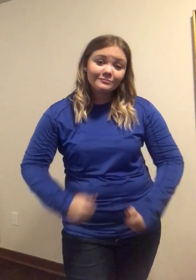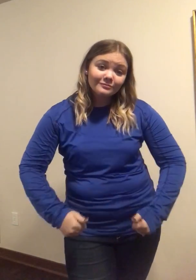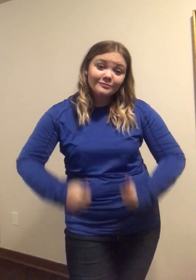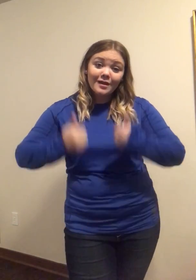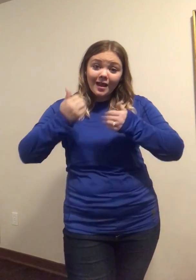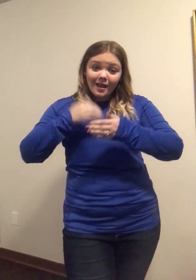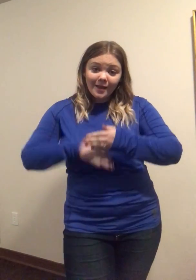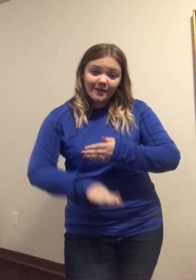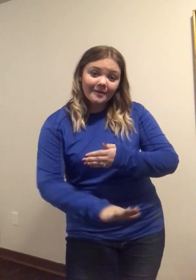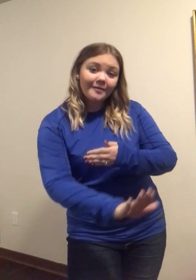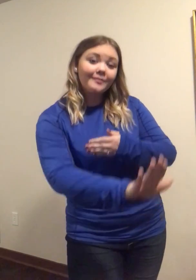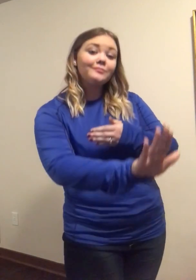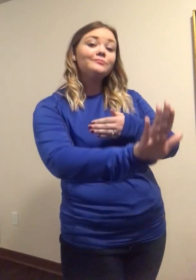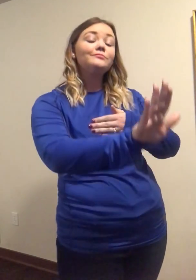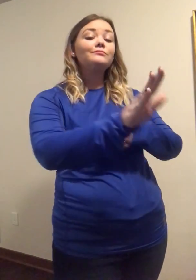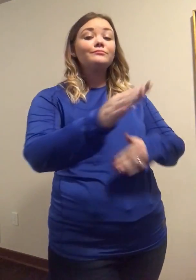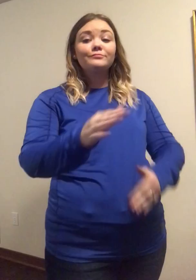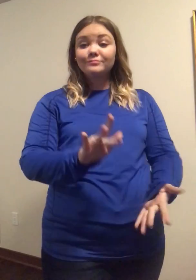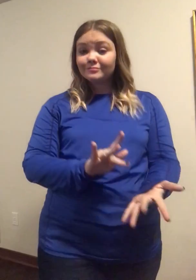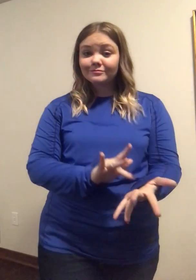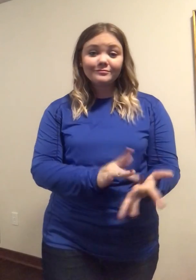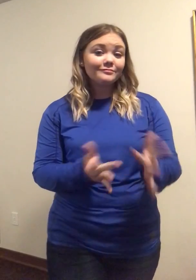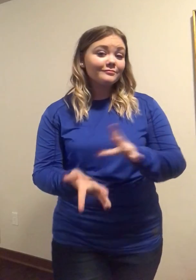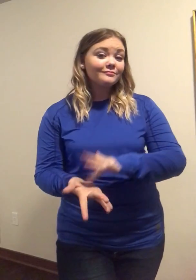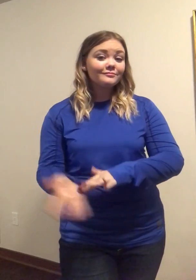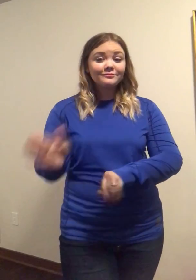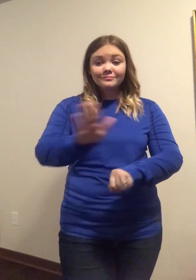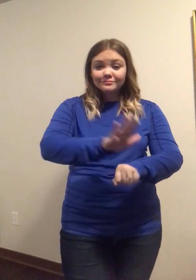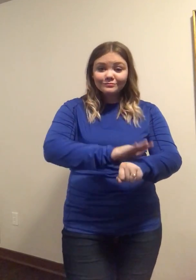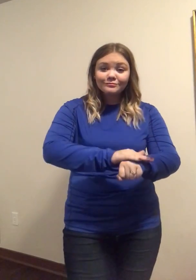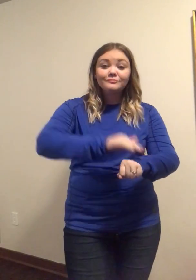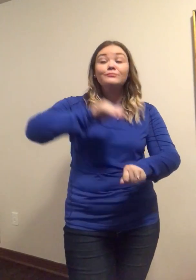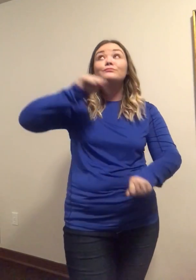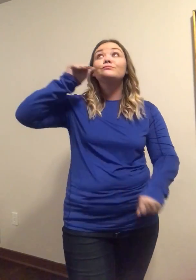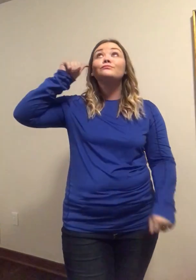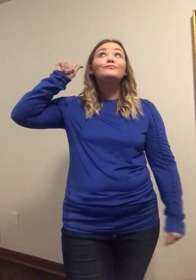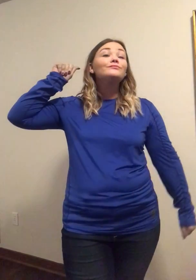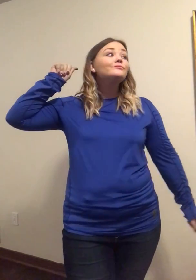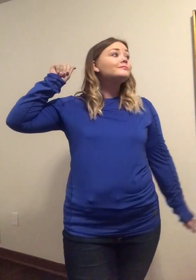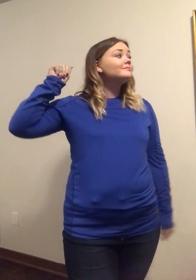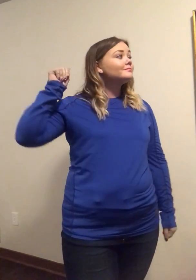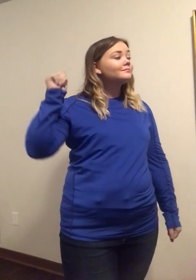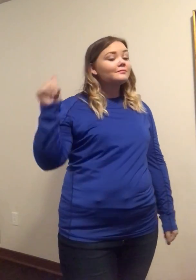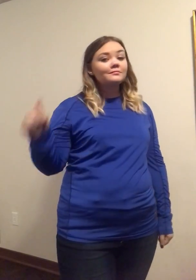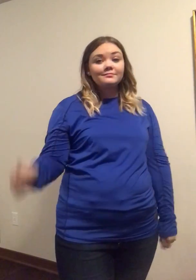new life is born. Jesus is calling. Oh,